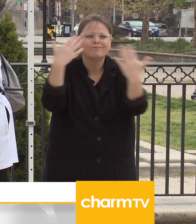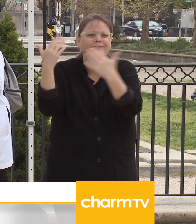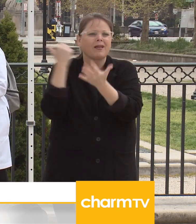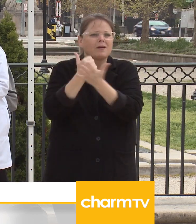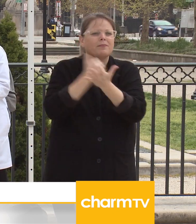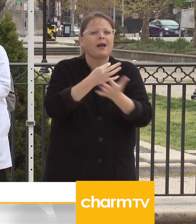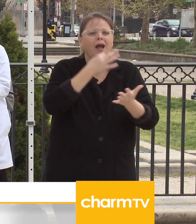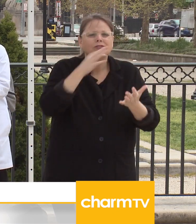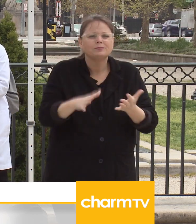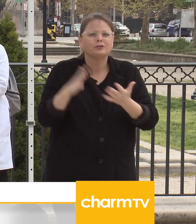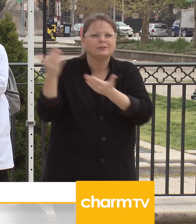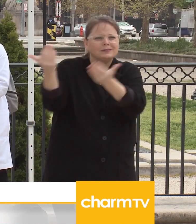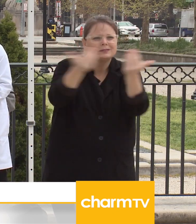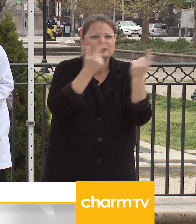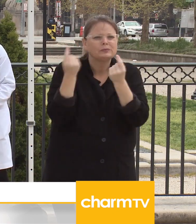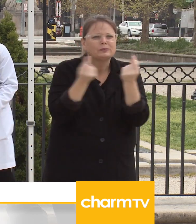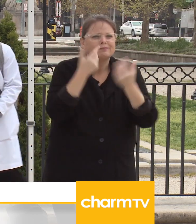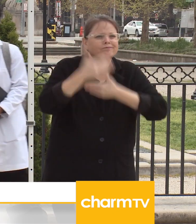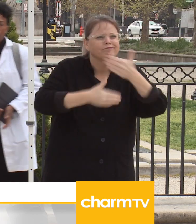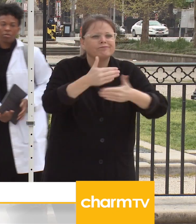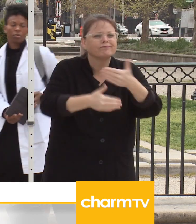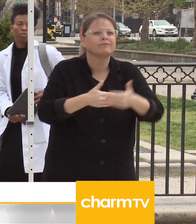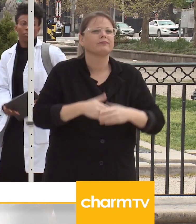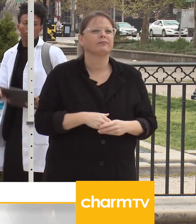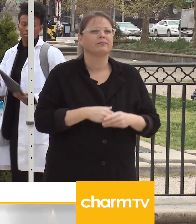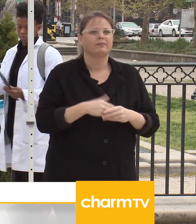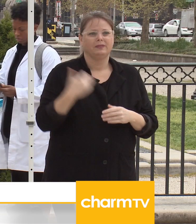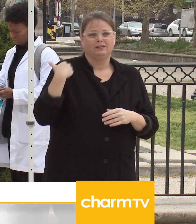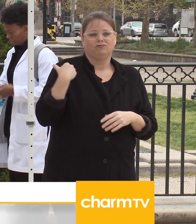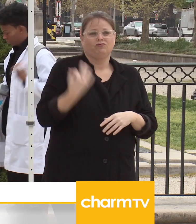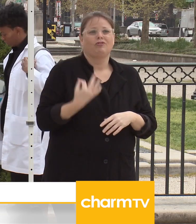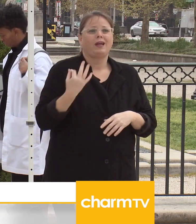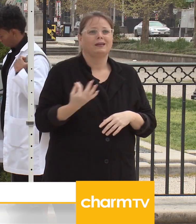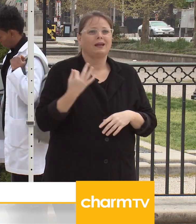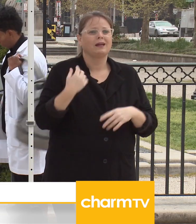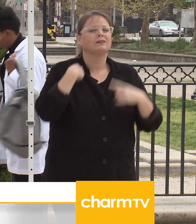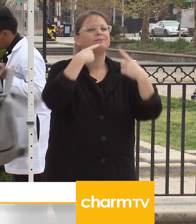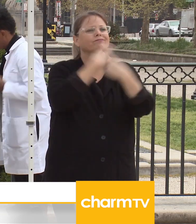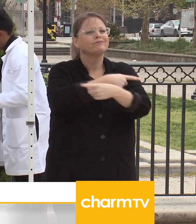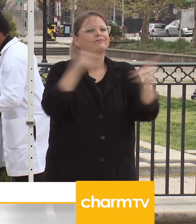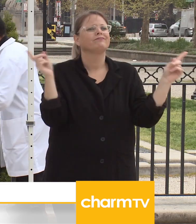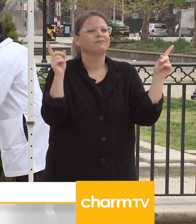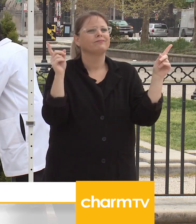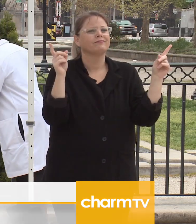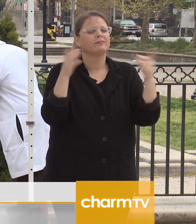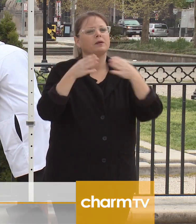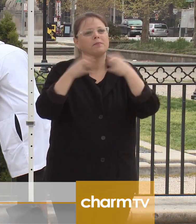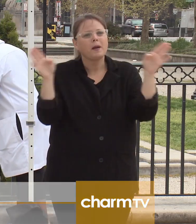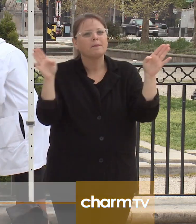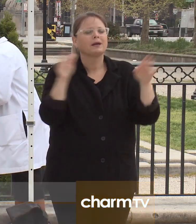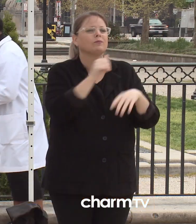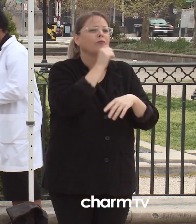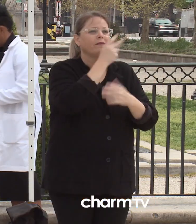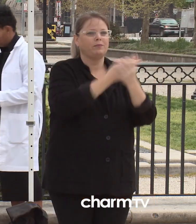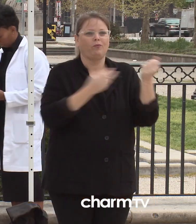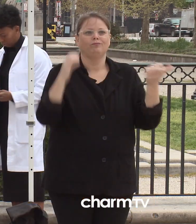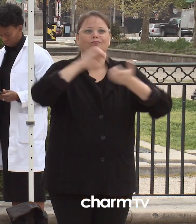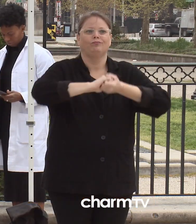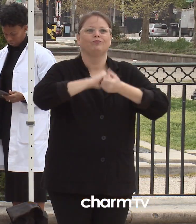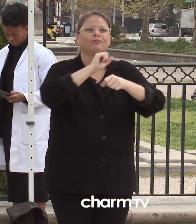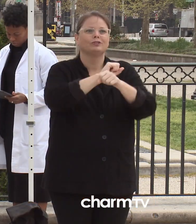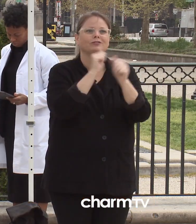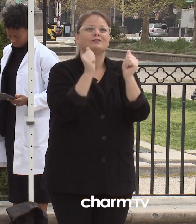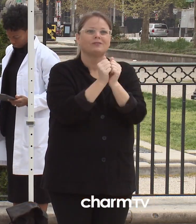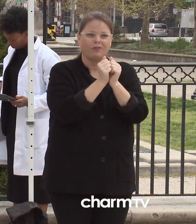from the announcement made Friday about the public-private partnership, which is committed to supporting our community, I have a few updates that